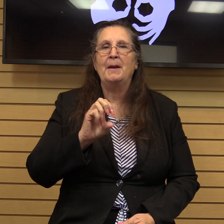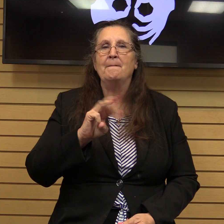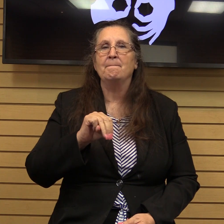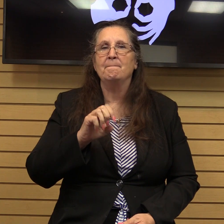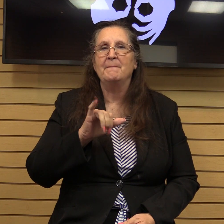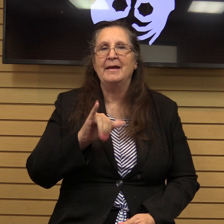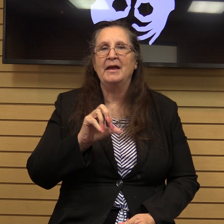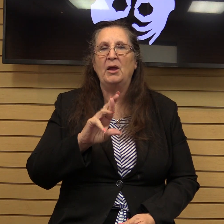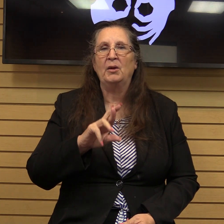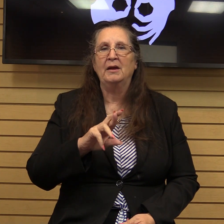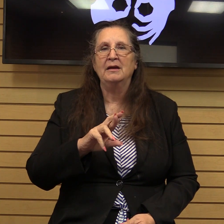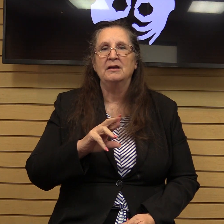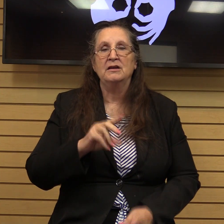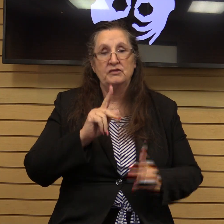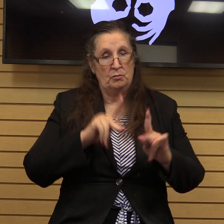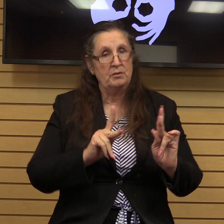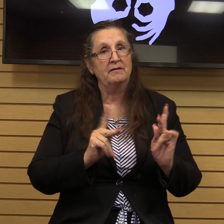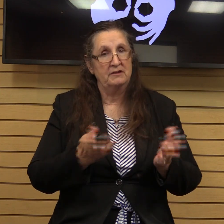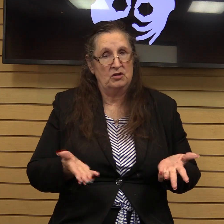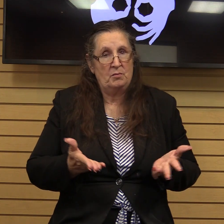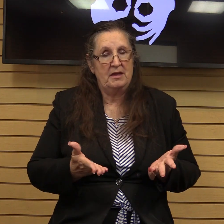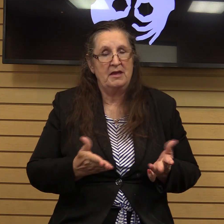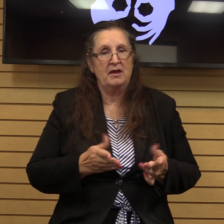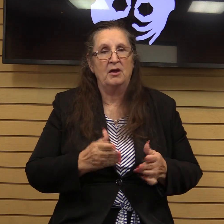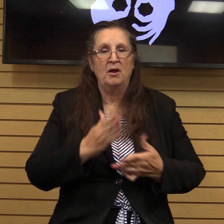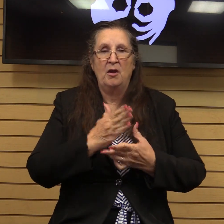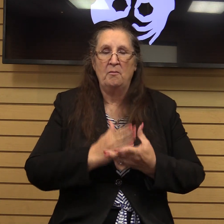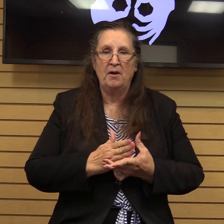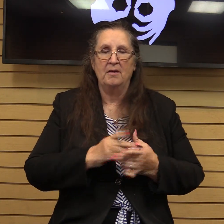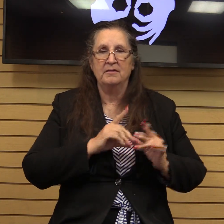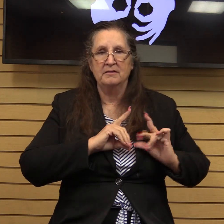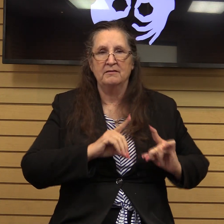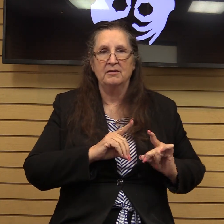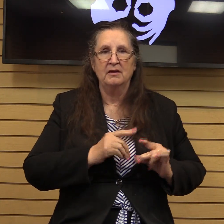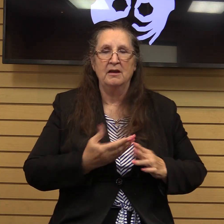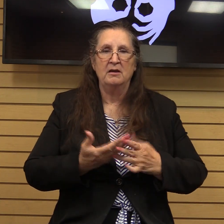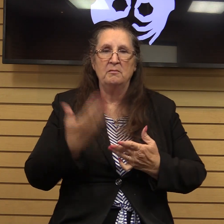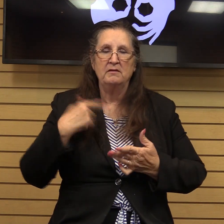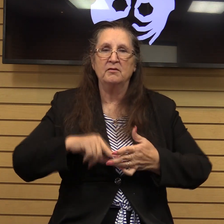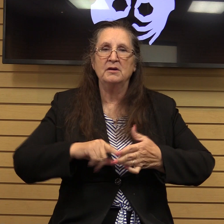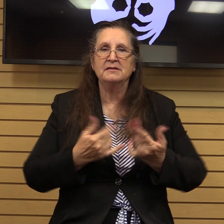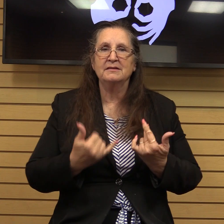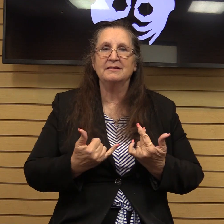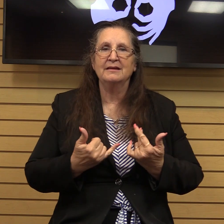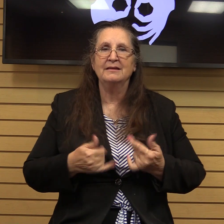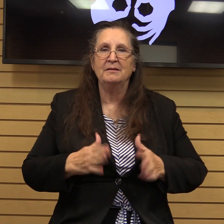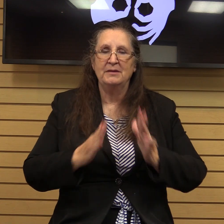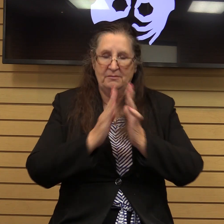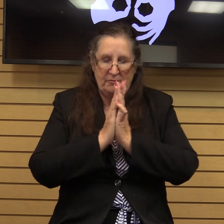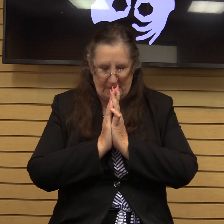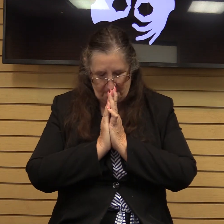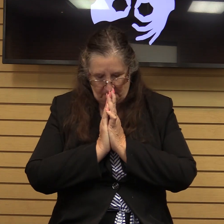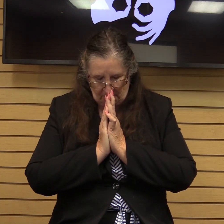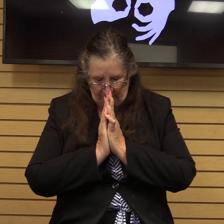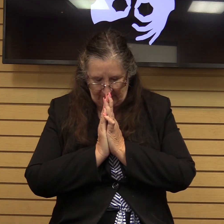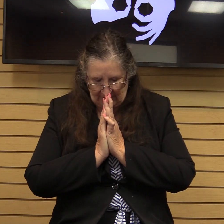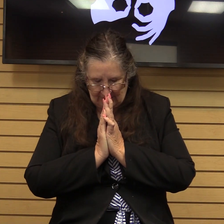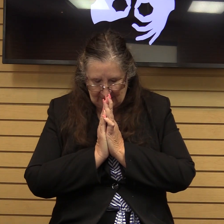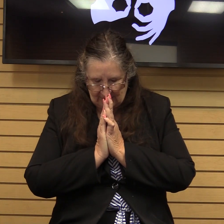being part of the devotions but before I get started today let me say a prayer dear Heavenly Father I